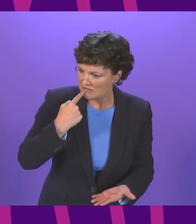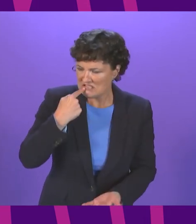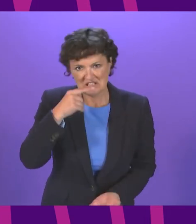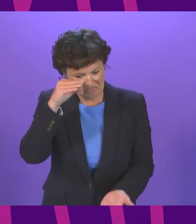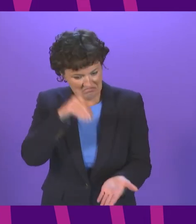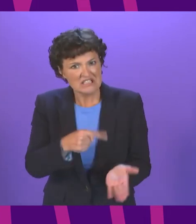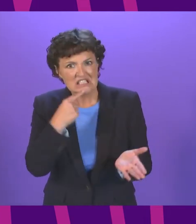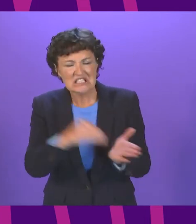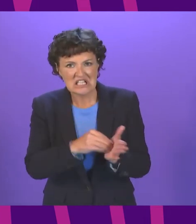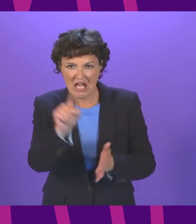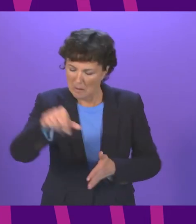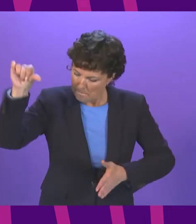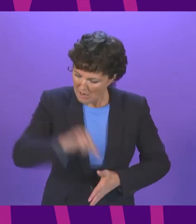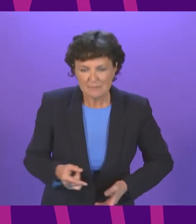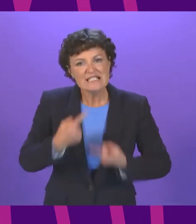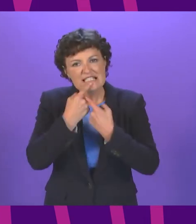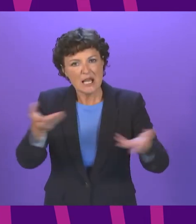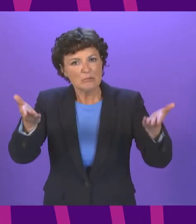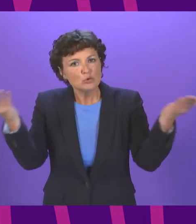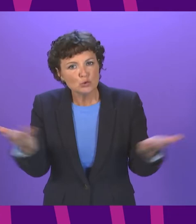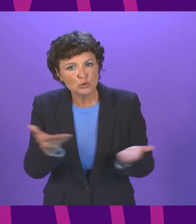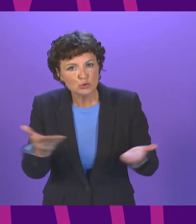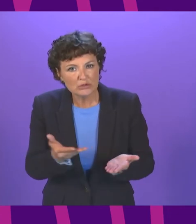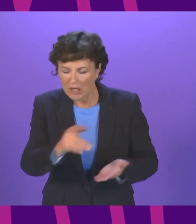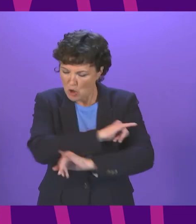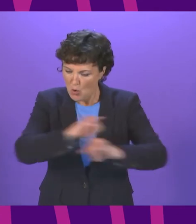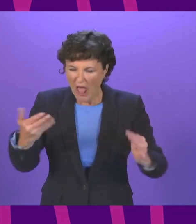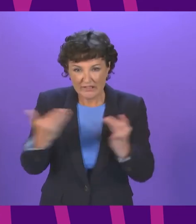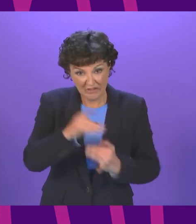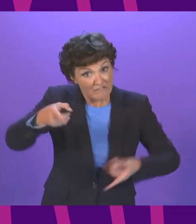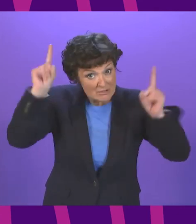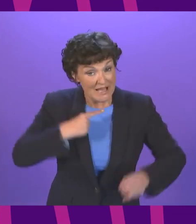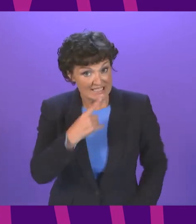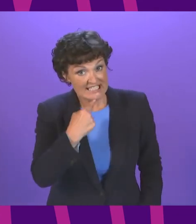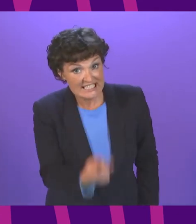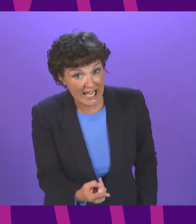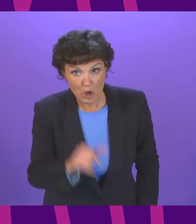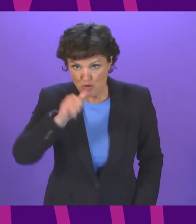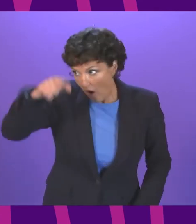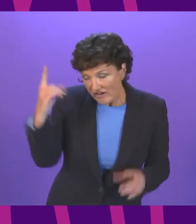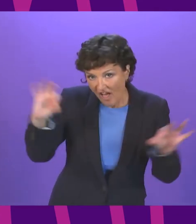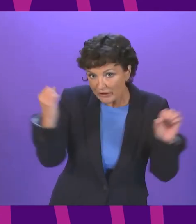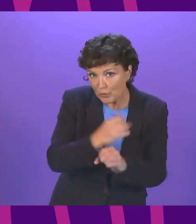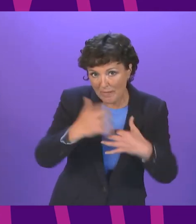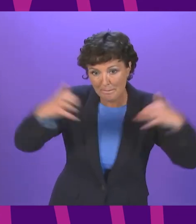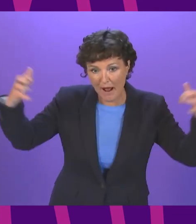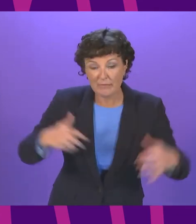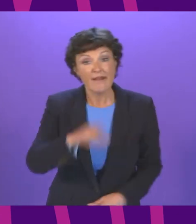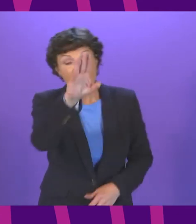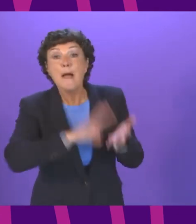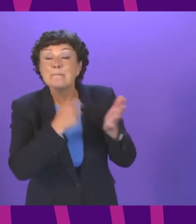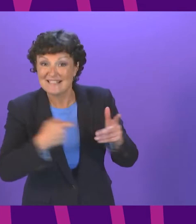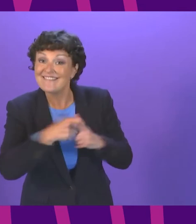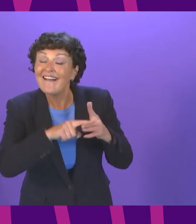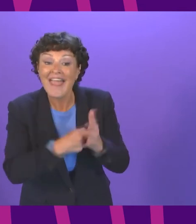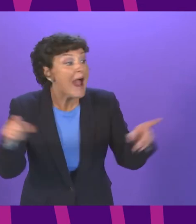be a statement today with no interventions and not a case of convention or procedure of this Parliament Mr. Kerr I have attended the same